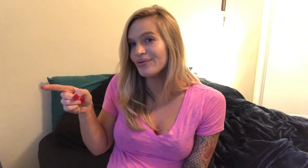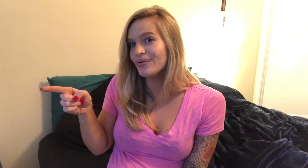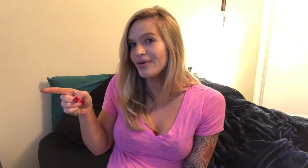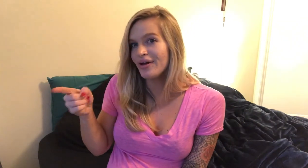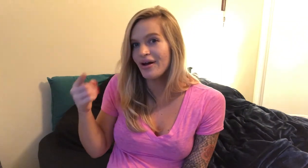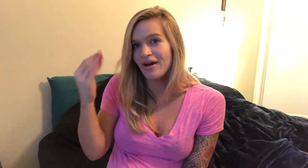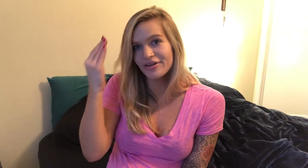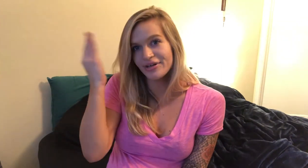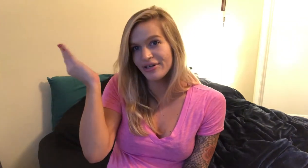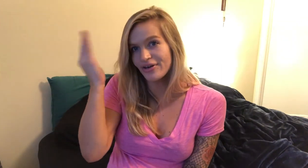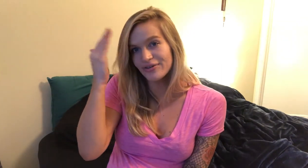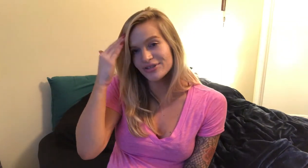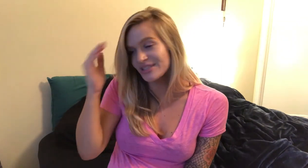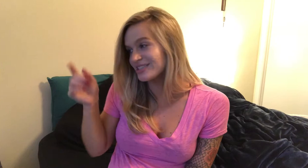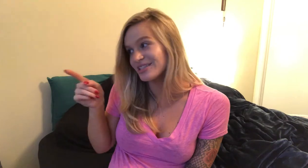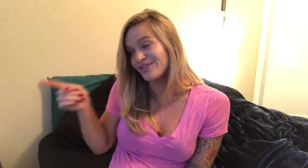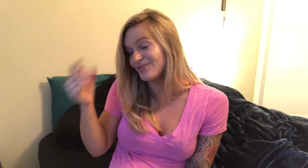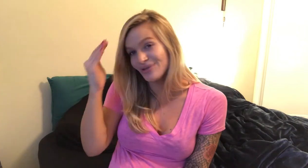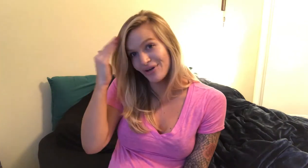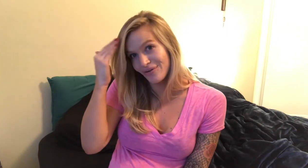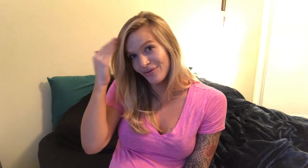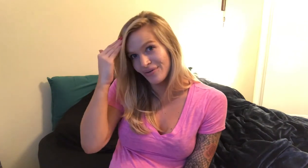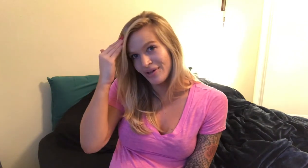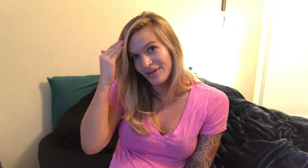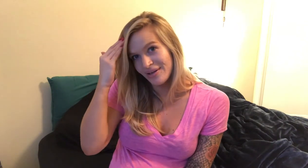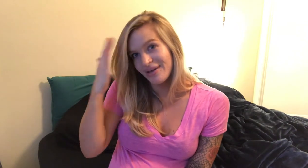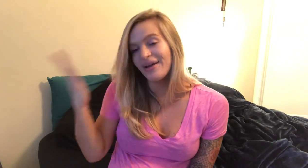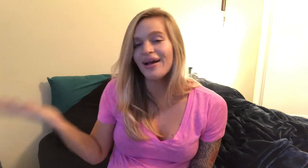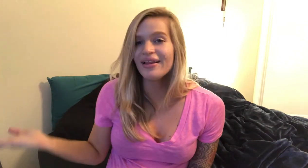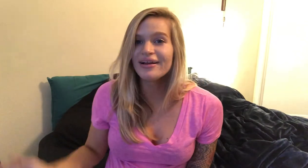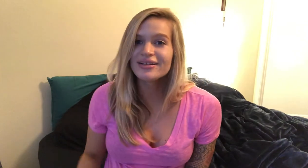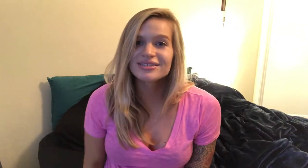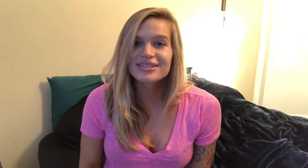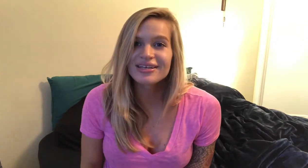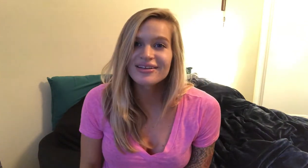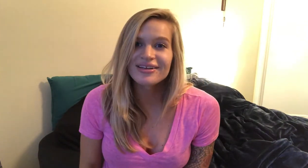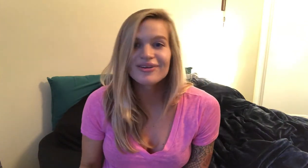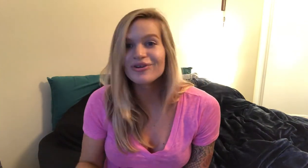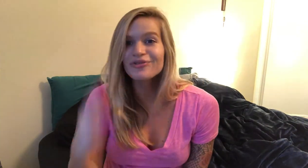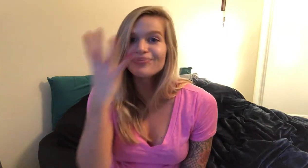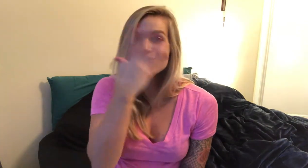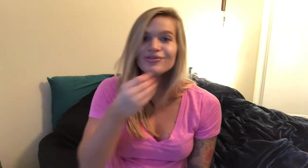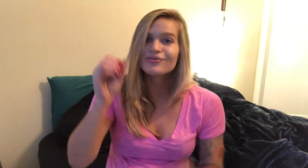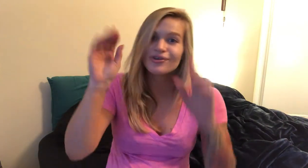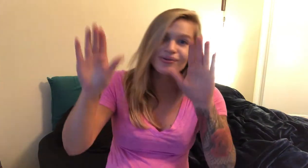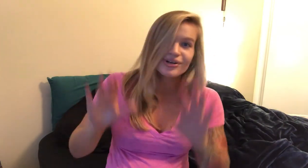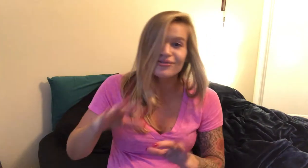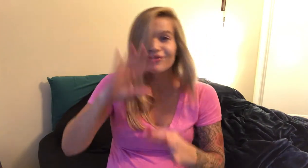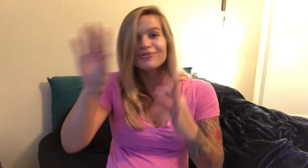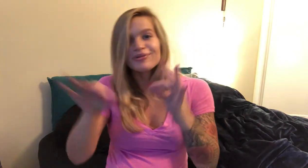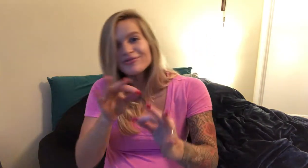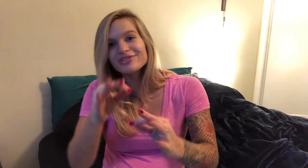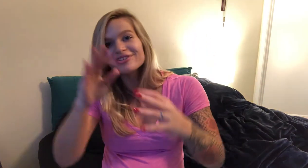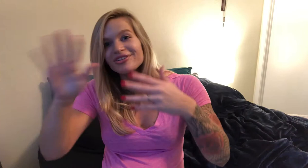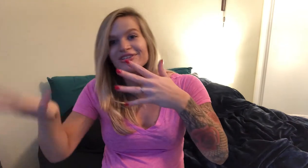already know so i just said you know and then it's like the whole beautiful wonderful perfect all